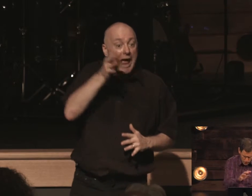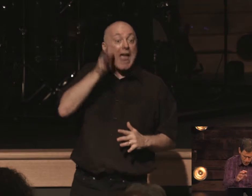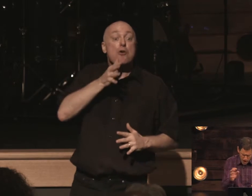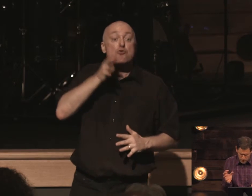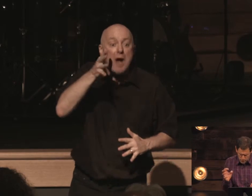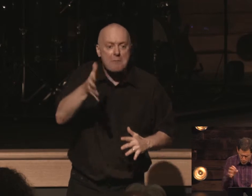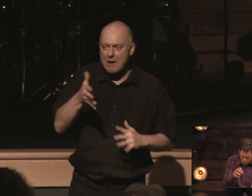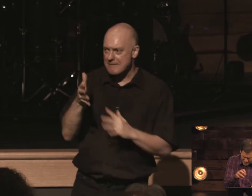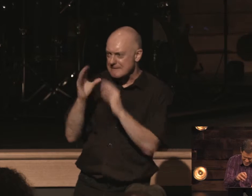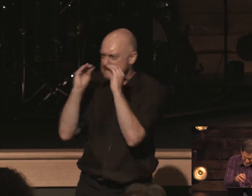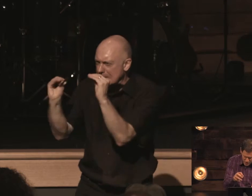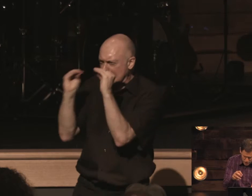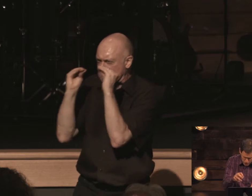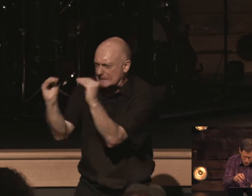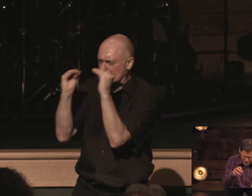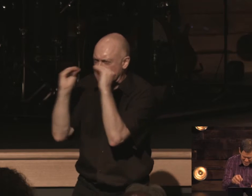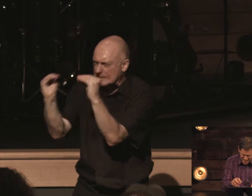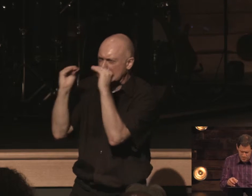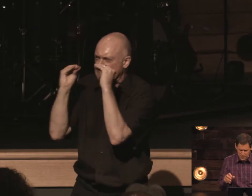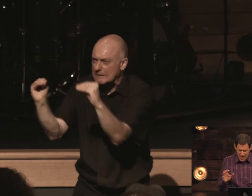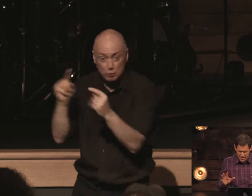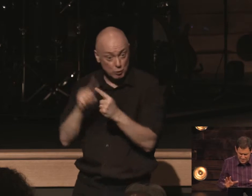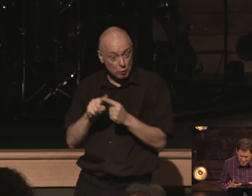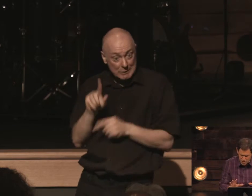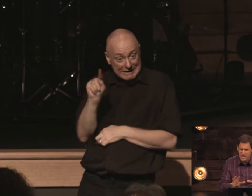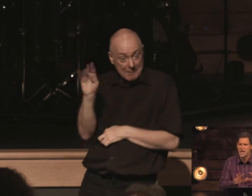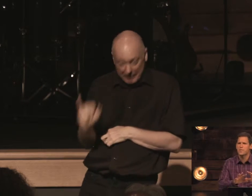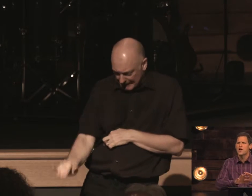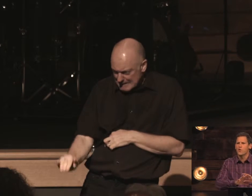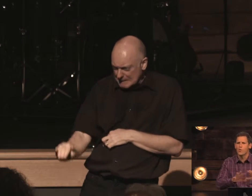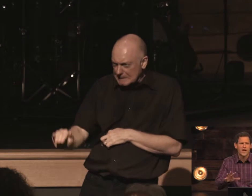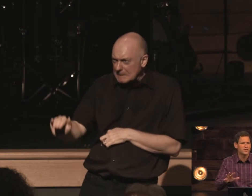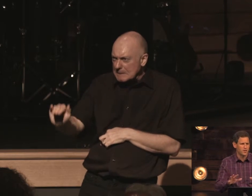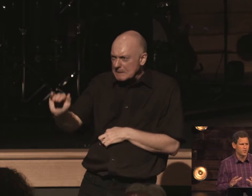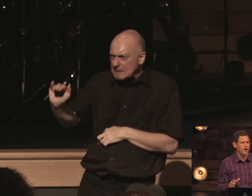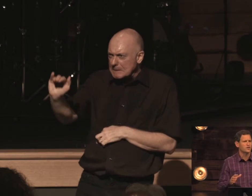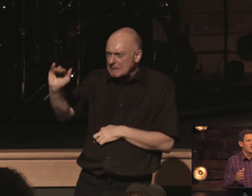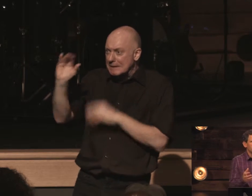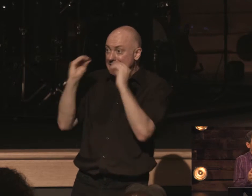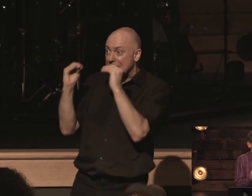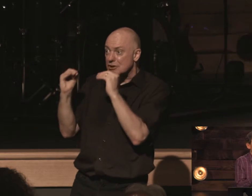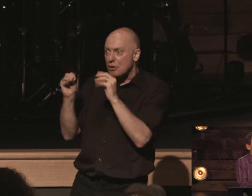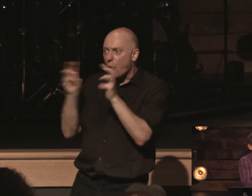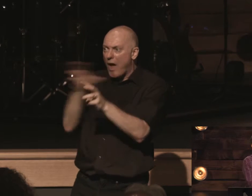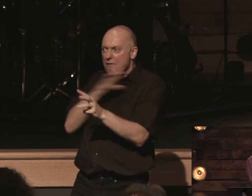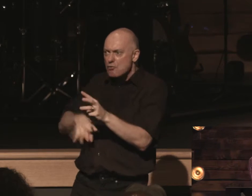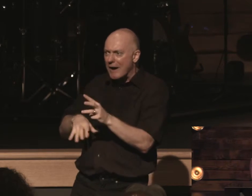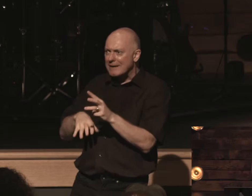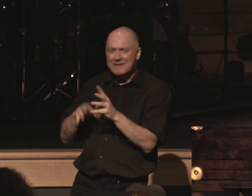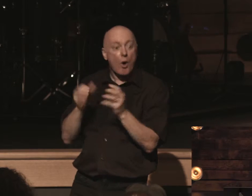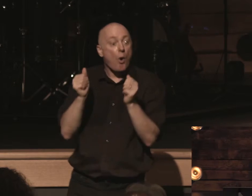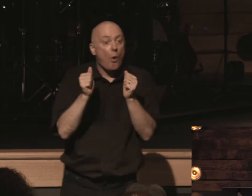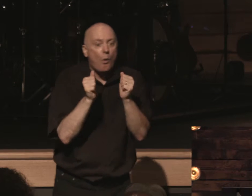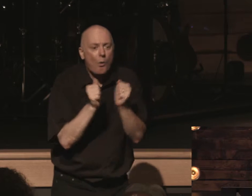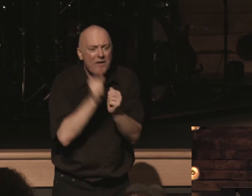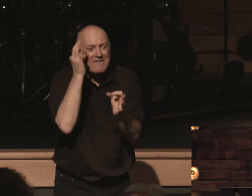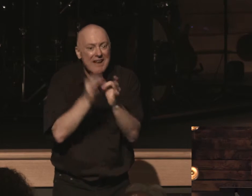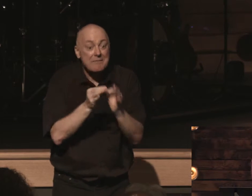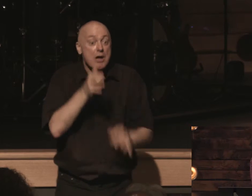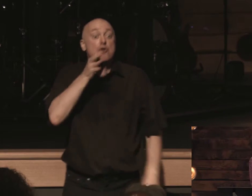of god was poured into him and teaching him the ways of christ with the sincere faith i love that with grandmother and mother mentioned